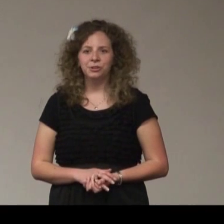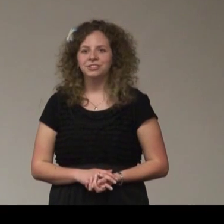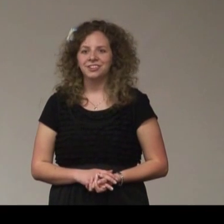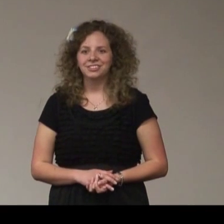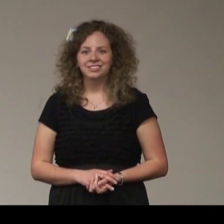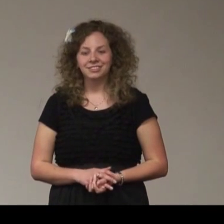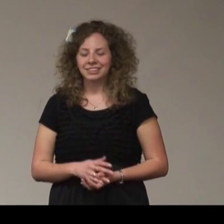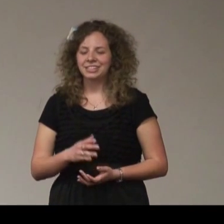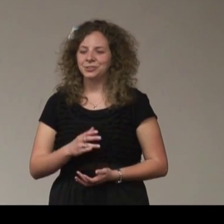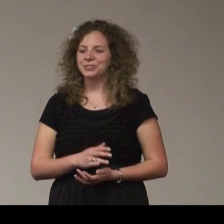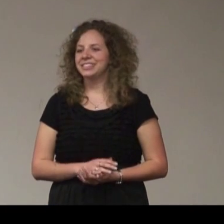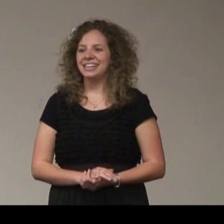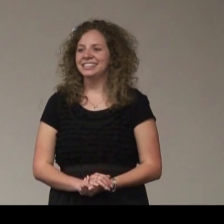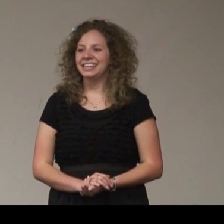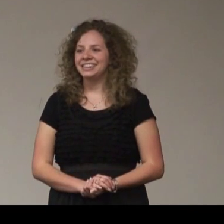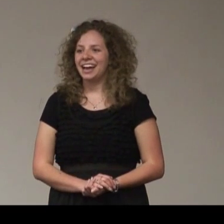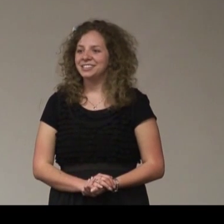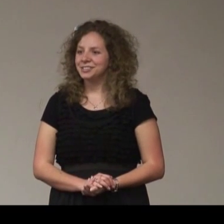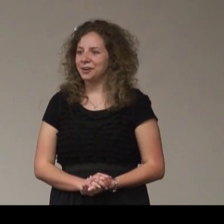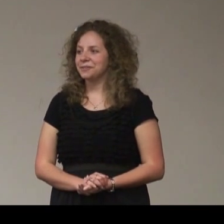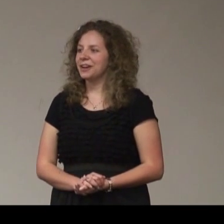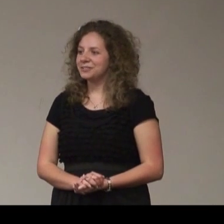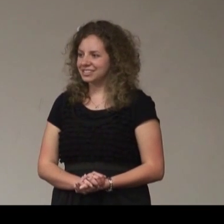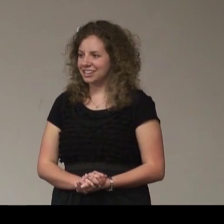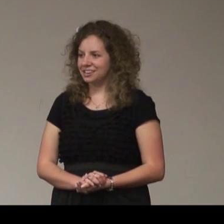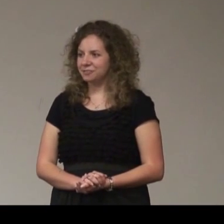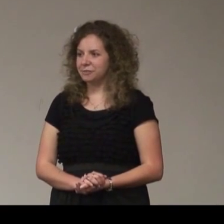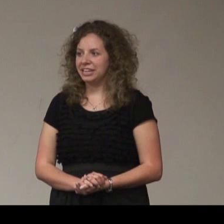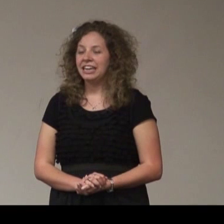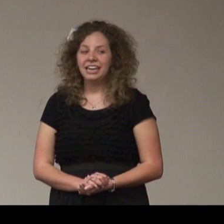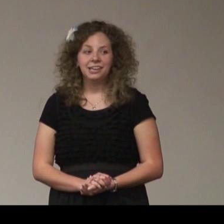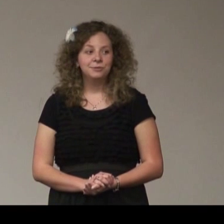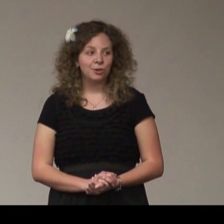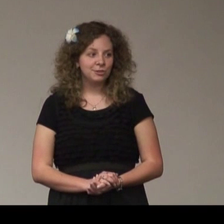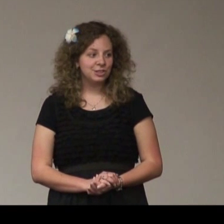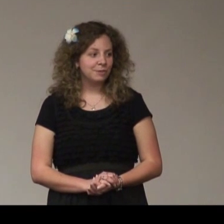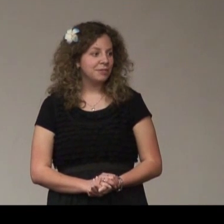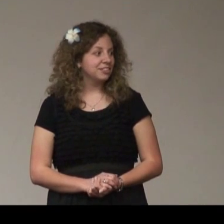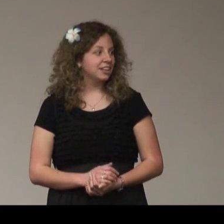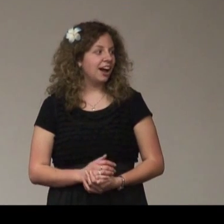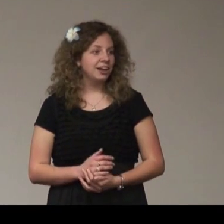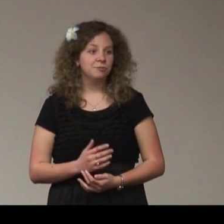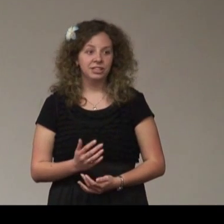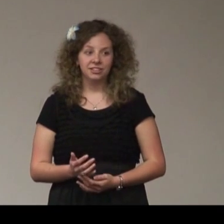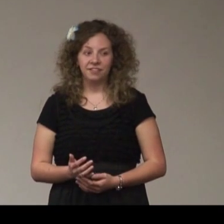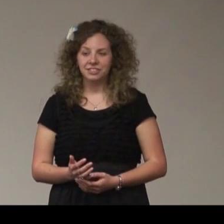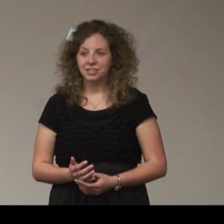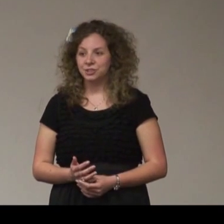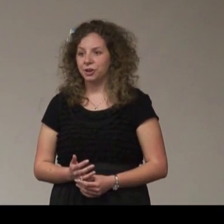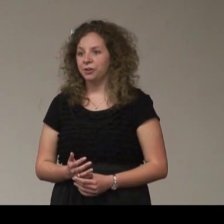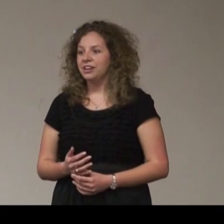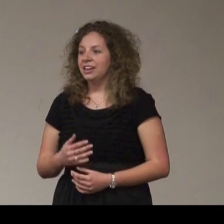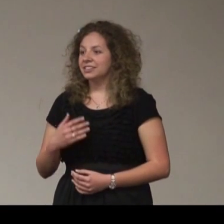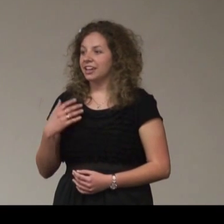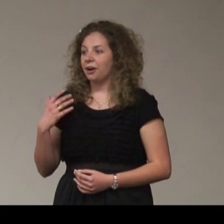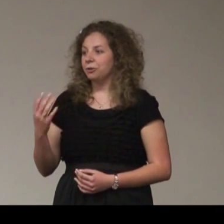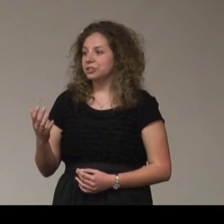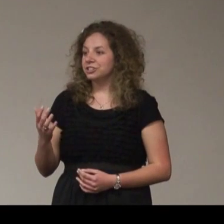little signs like that. So that was exciting for me. And it was always just something that I really loved. And so as I got older,